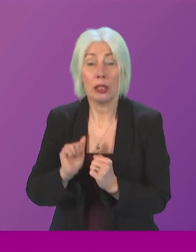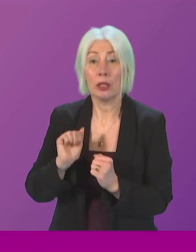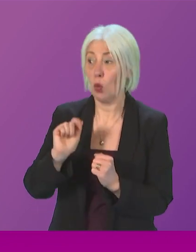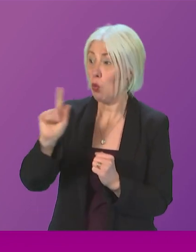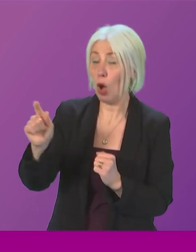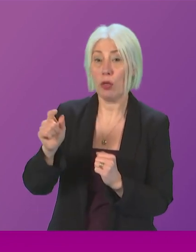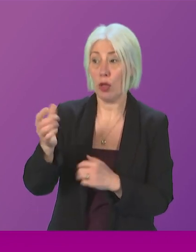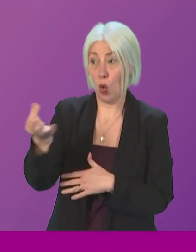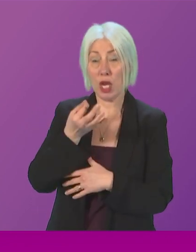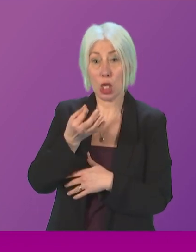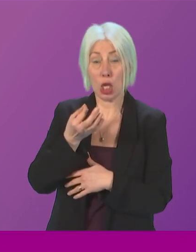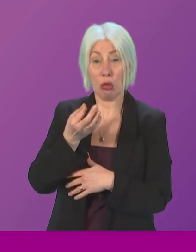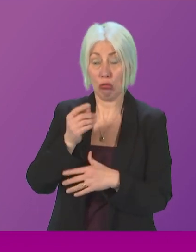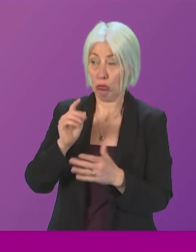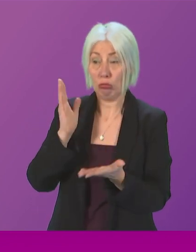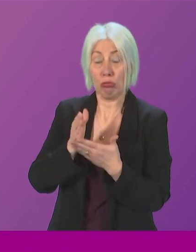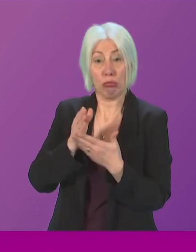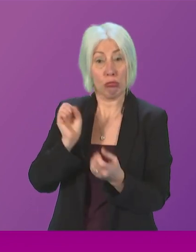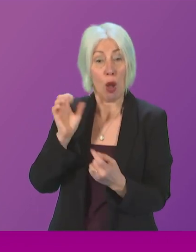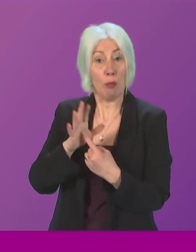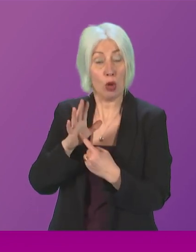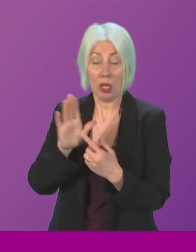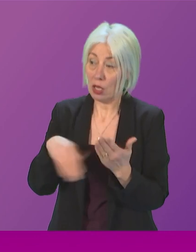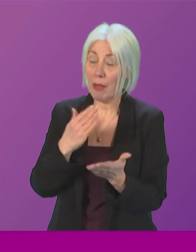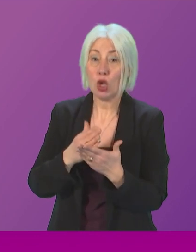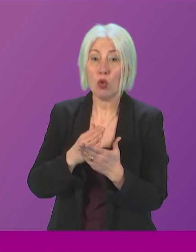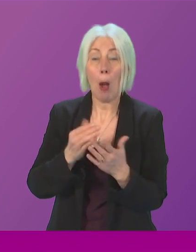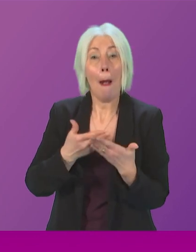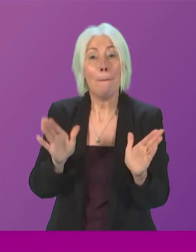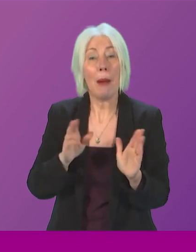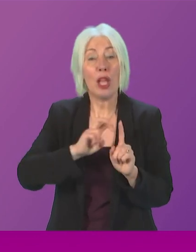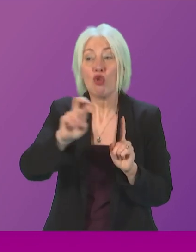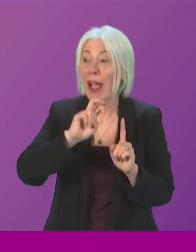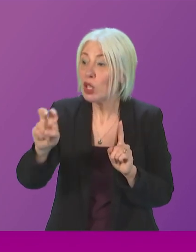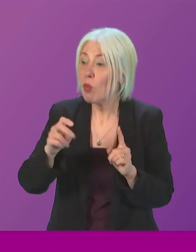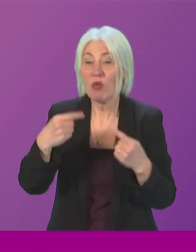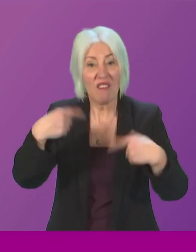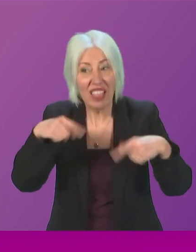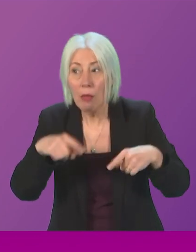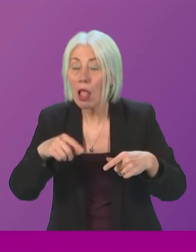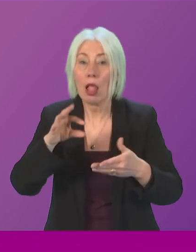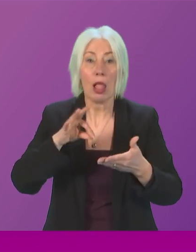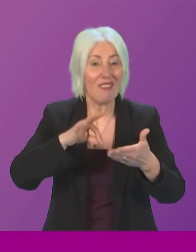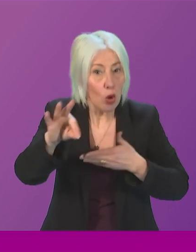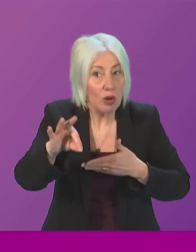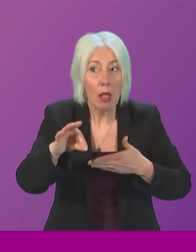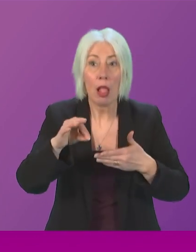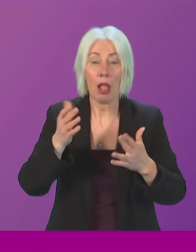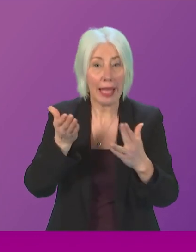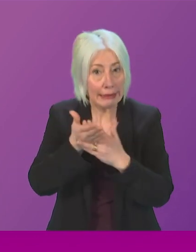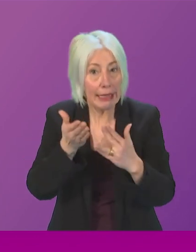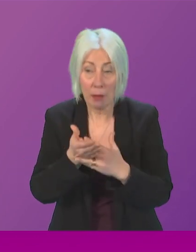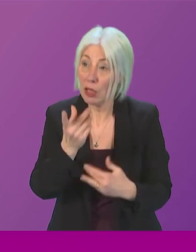Clark's question it's so important that we make public transport available affordable as best we possibly can and as accessible